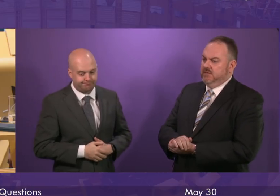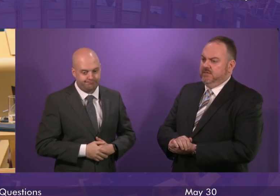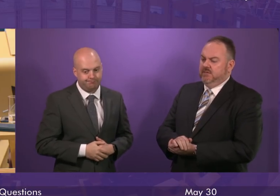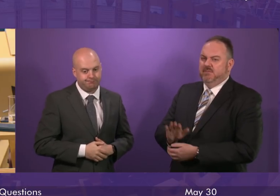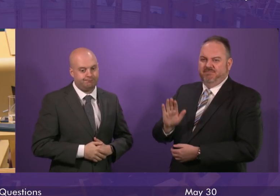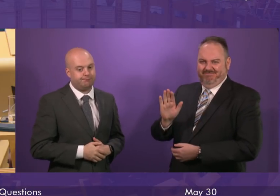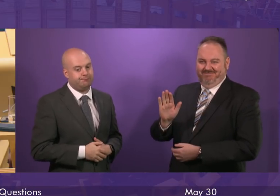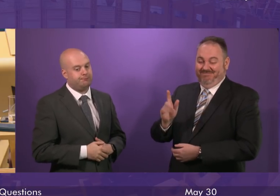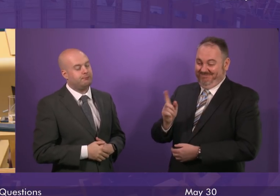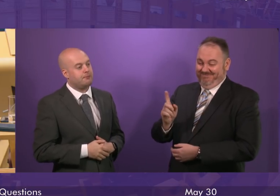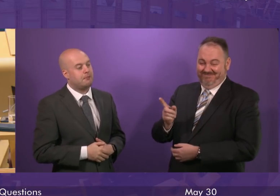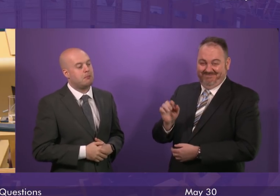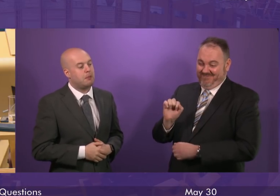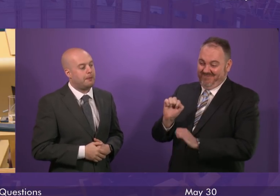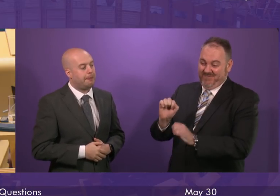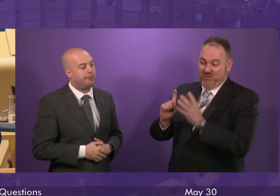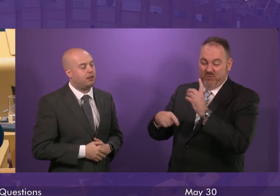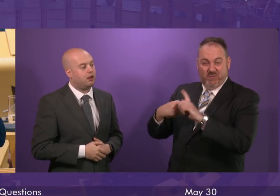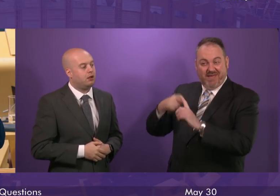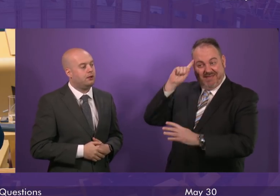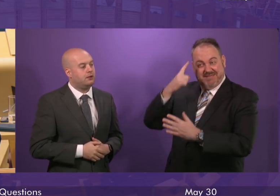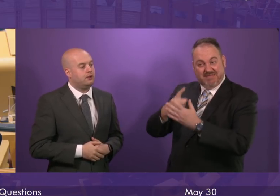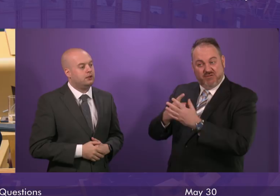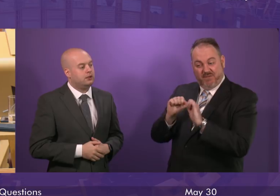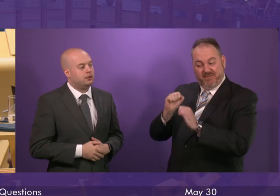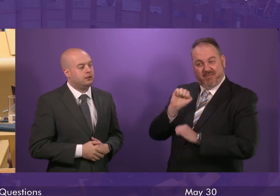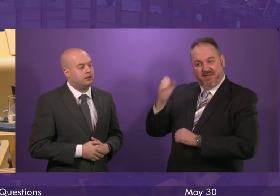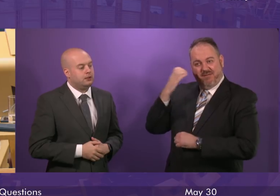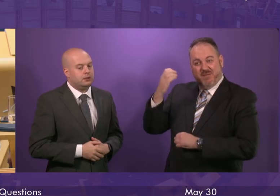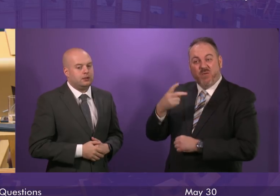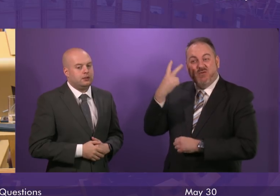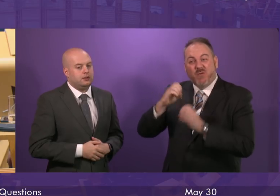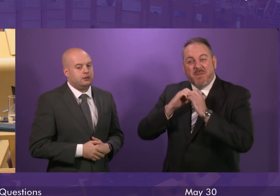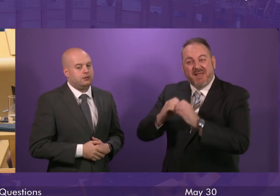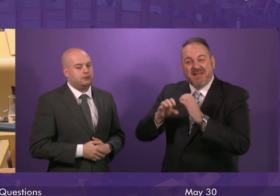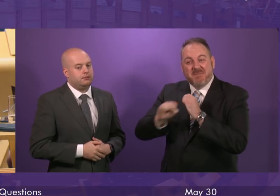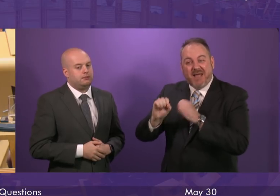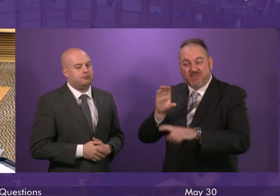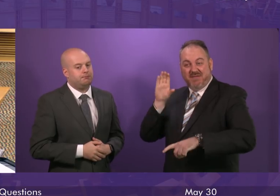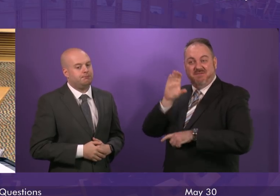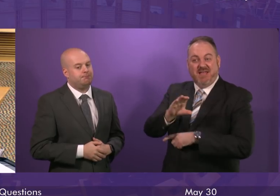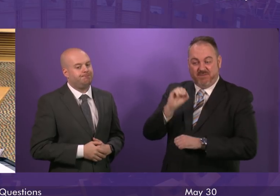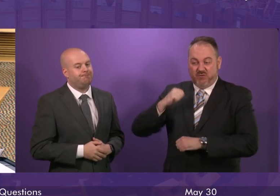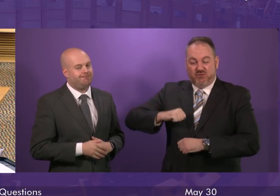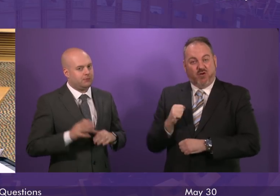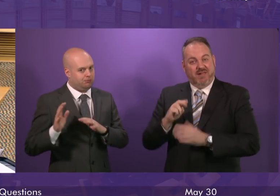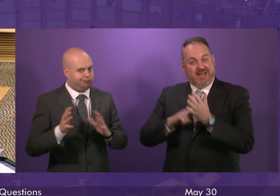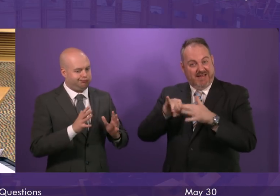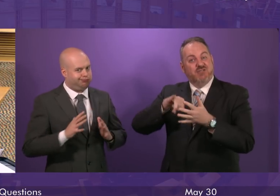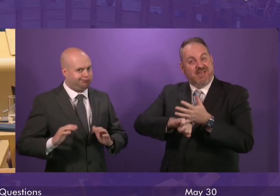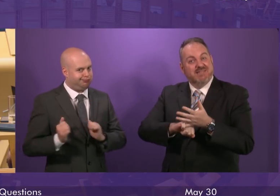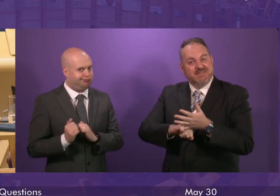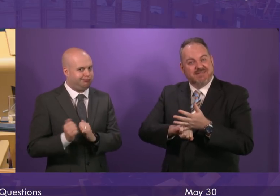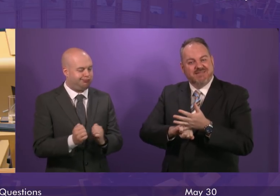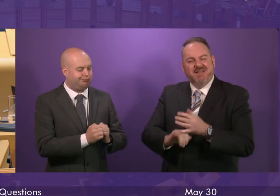And it's exactly those decisions of the UK government that means that there's an extra £2 billion for Scotland's NHS. And if